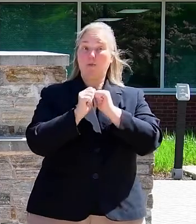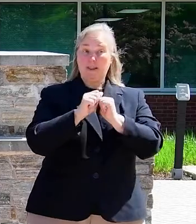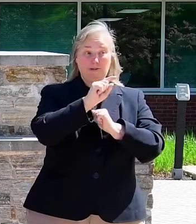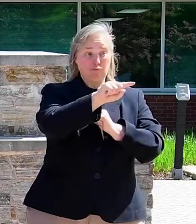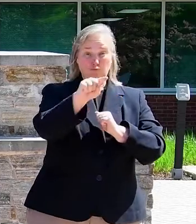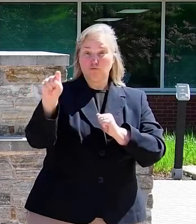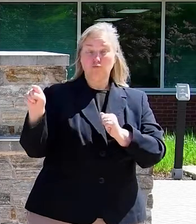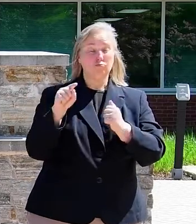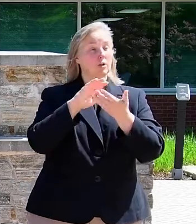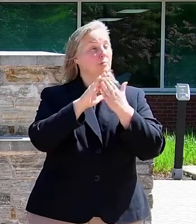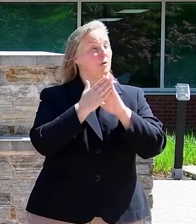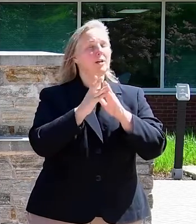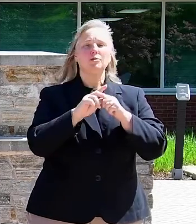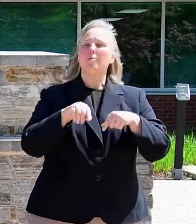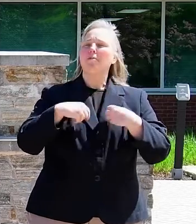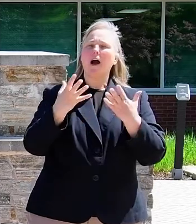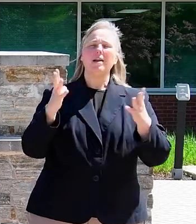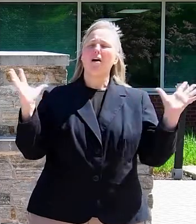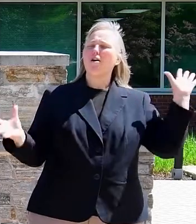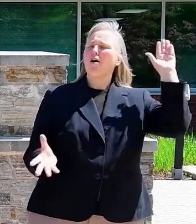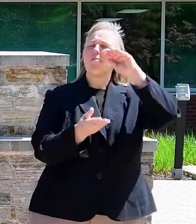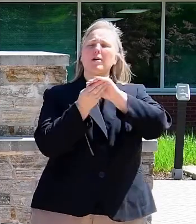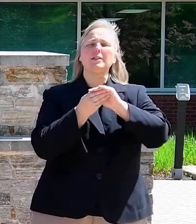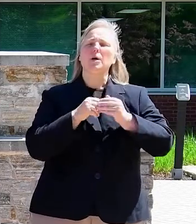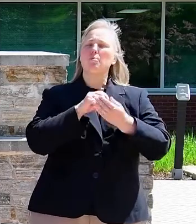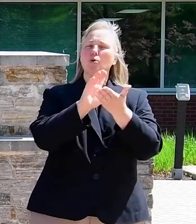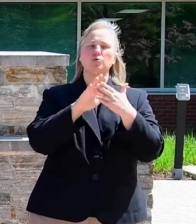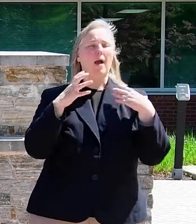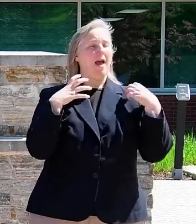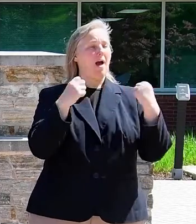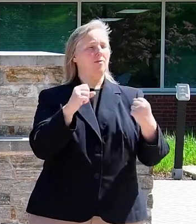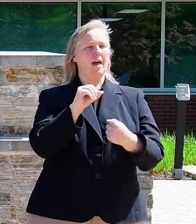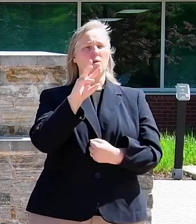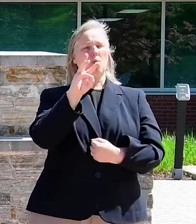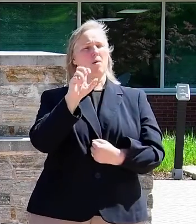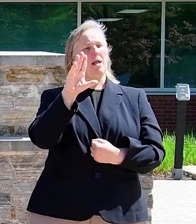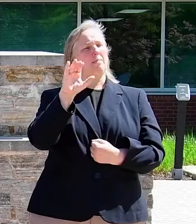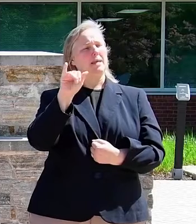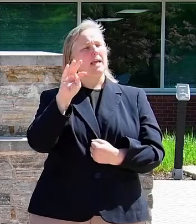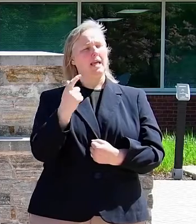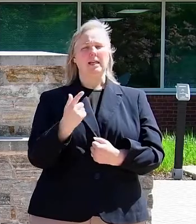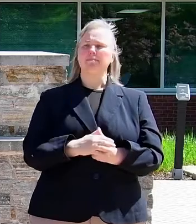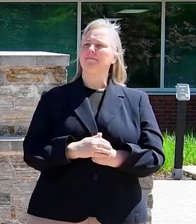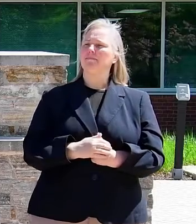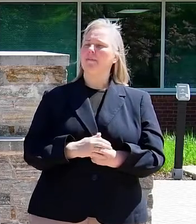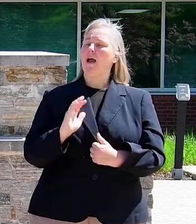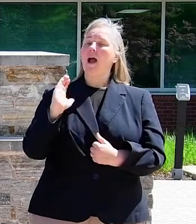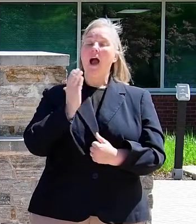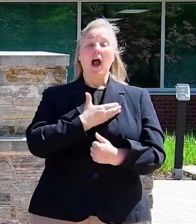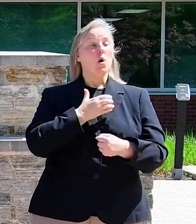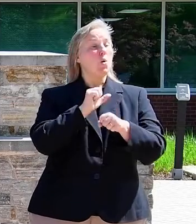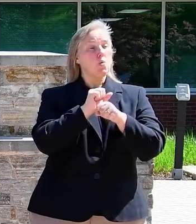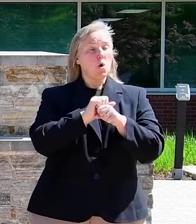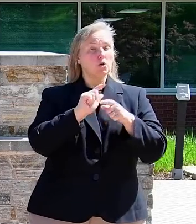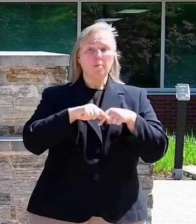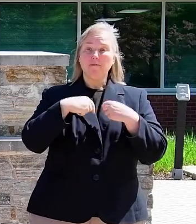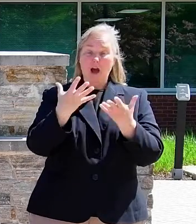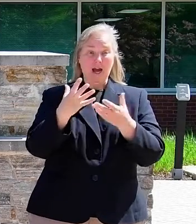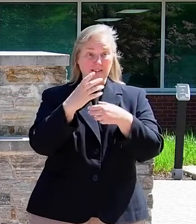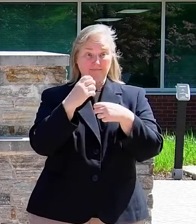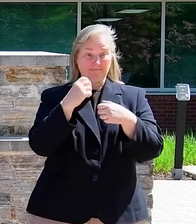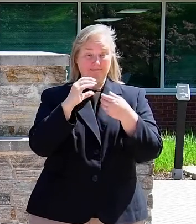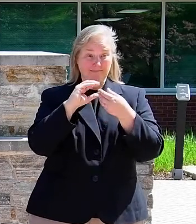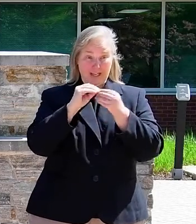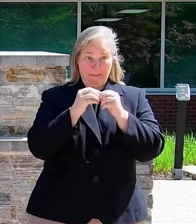community to provide a comprehensive approach to health and well-being. Our work to provide data to the